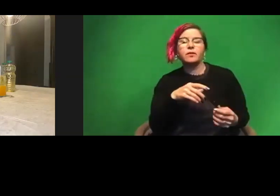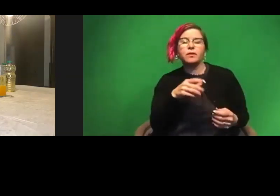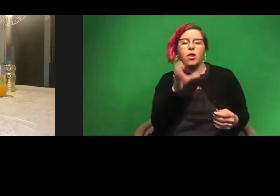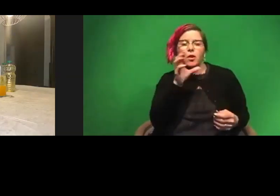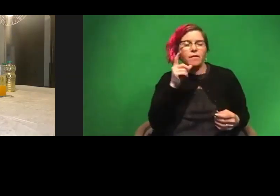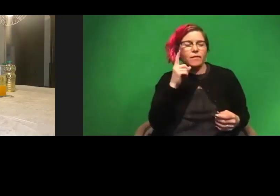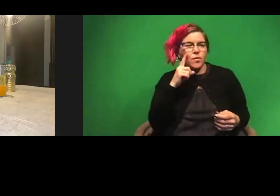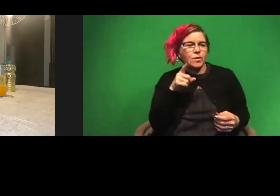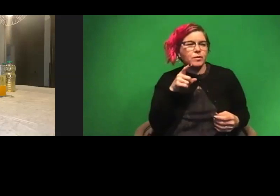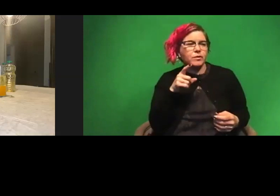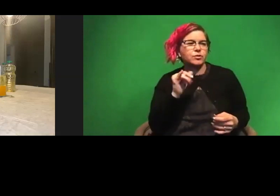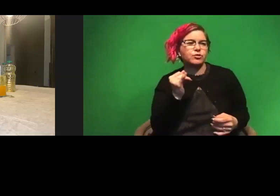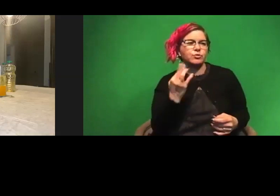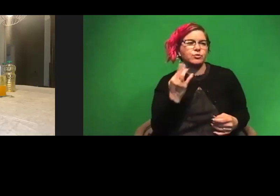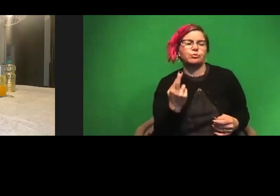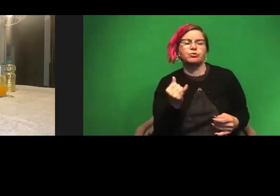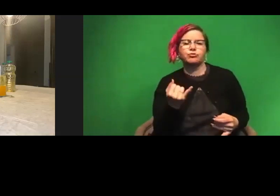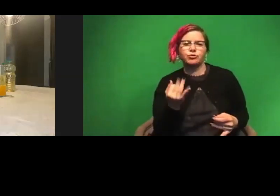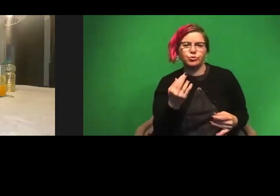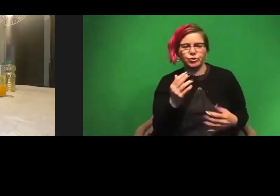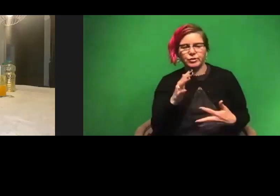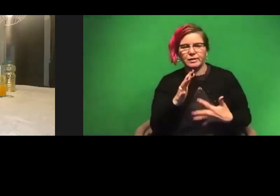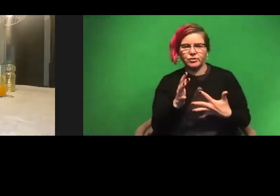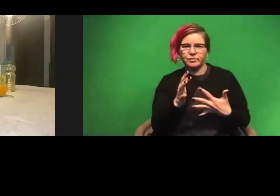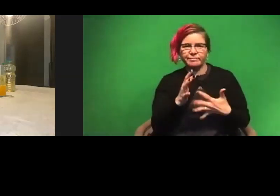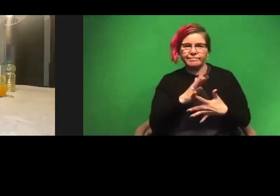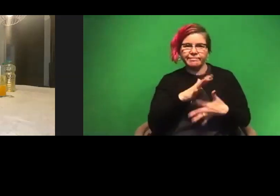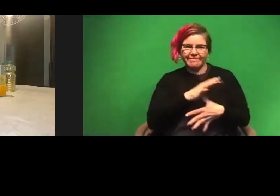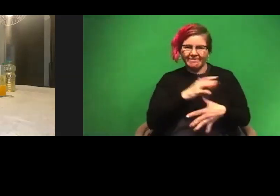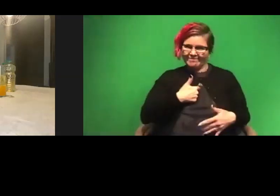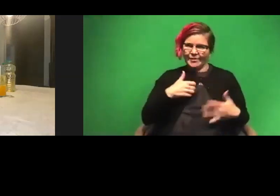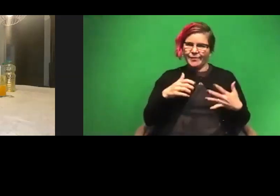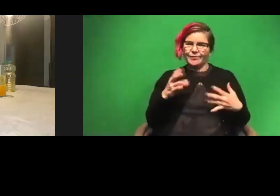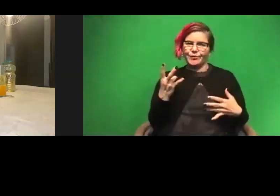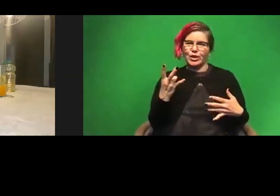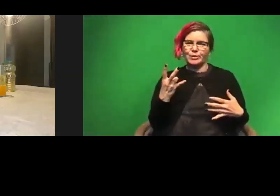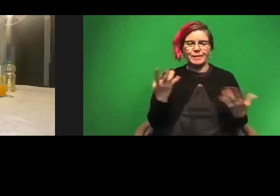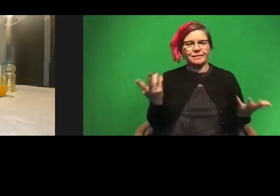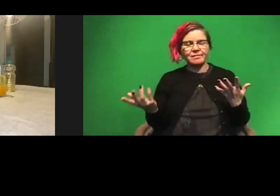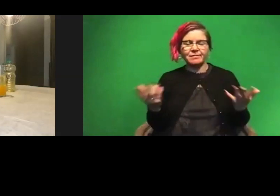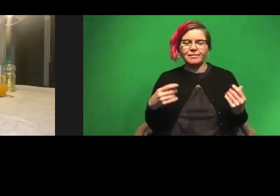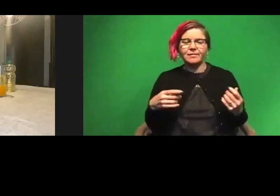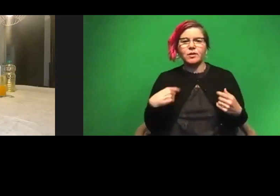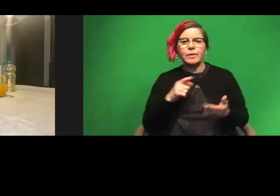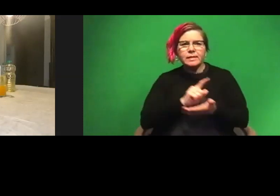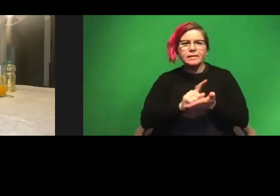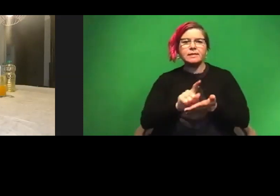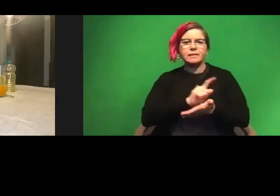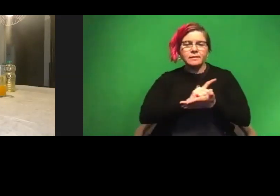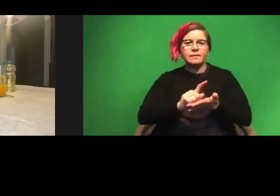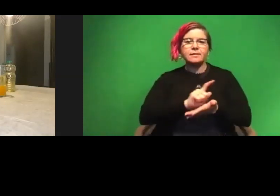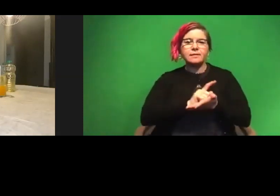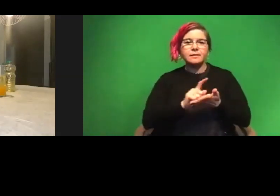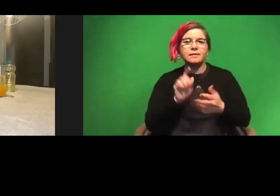juniors and seniors. And as I said, was a freshman. So after weeks and weeks and weeks of basically asking,